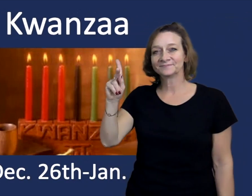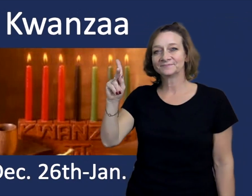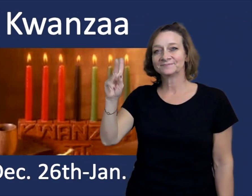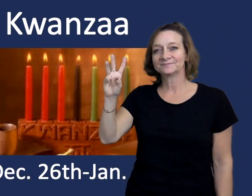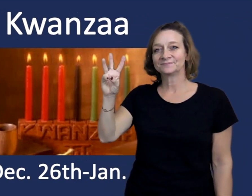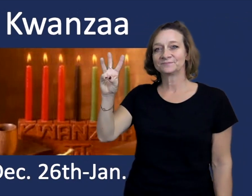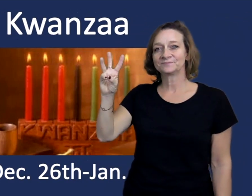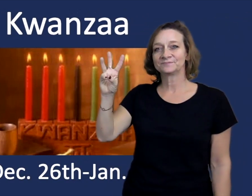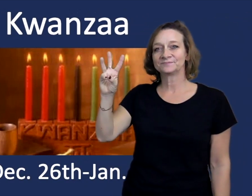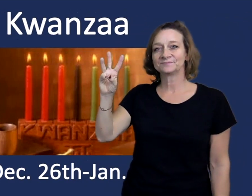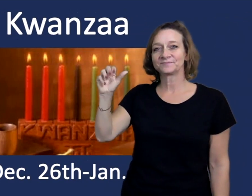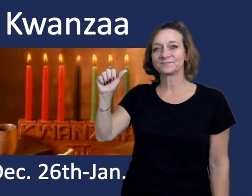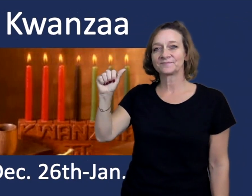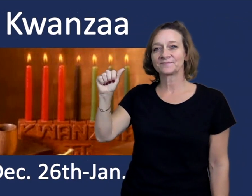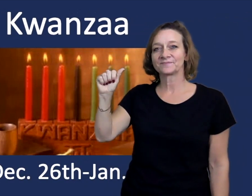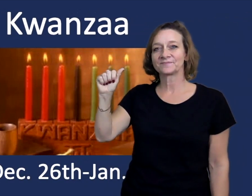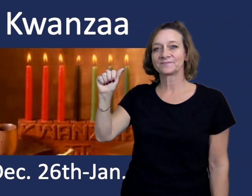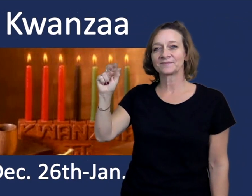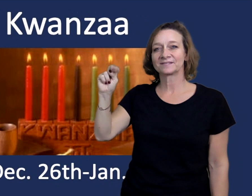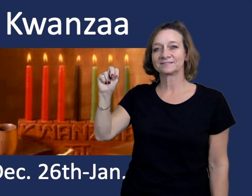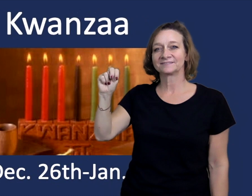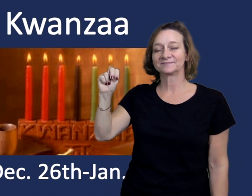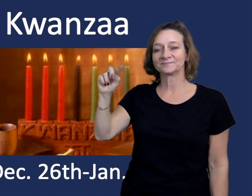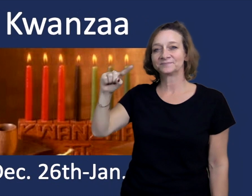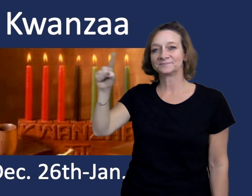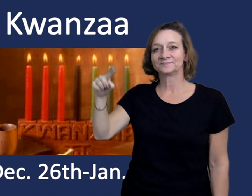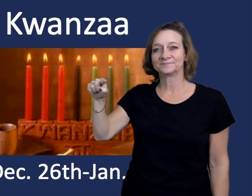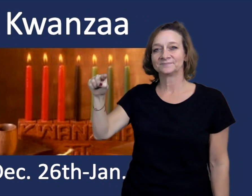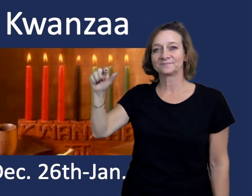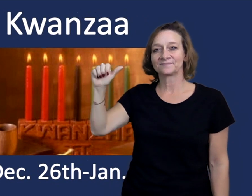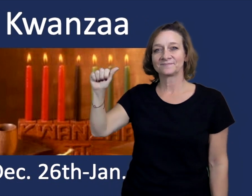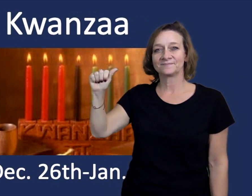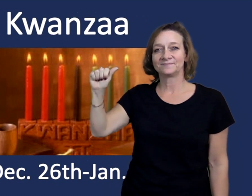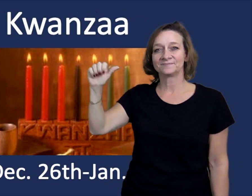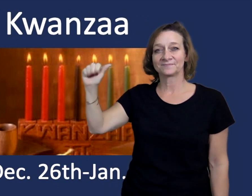K-W-A-N-Z-A-A